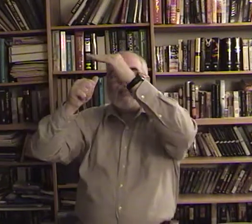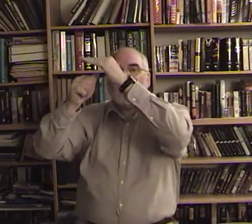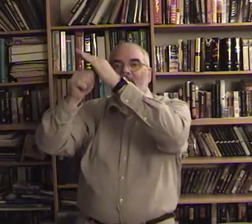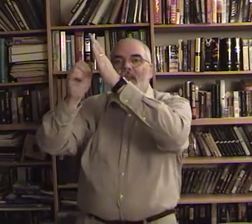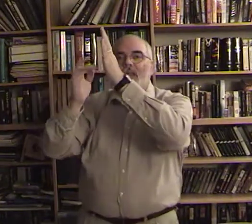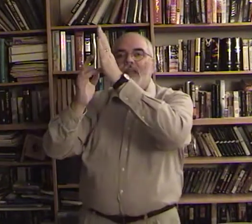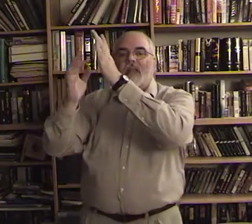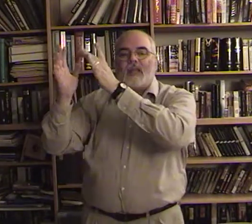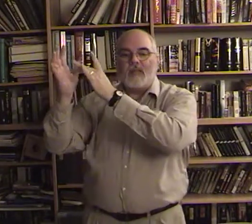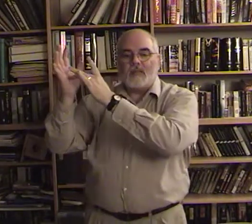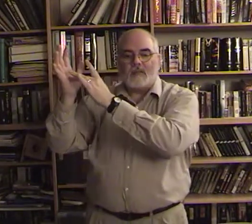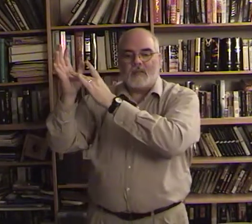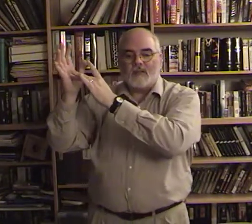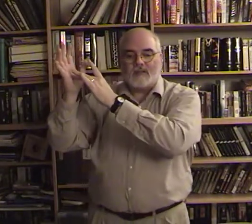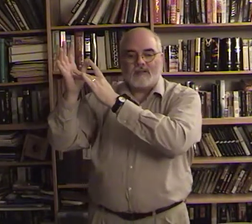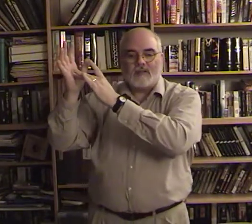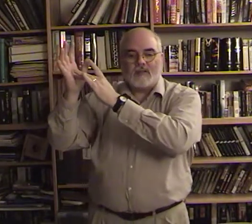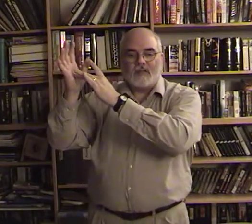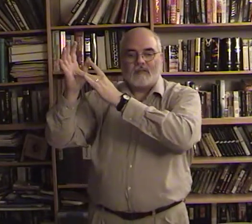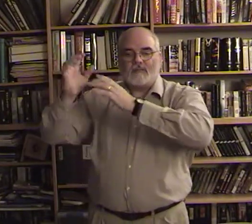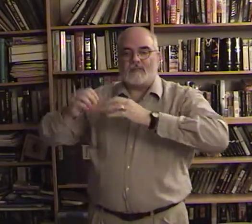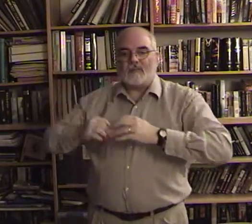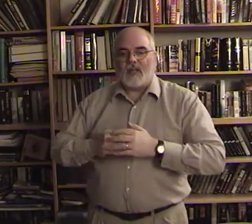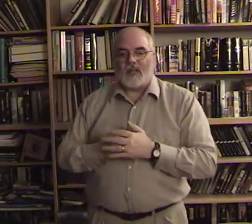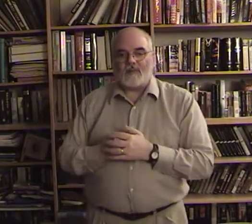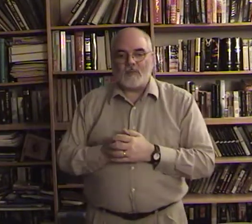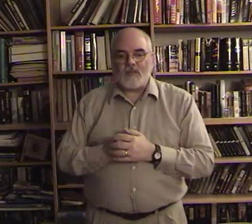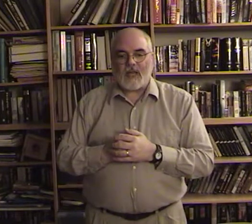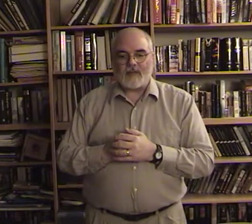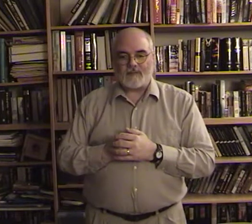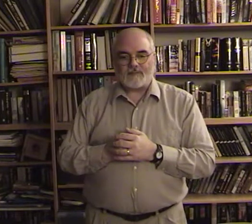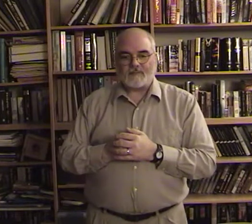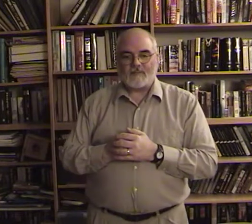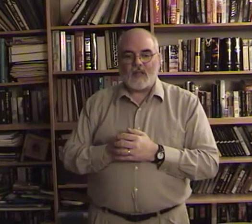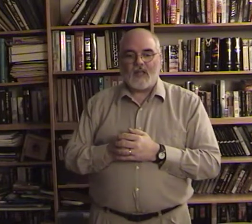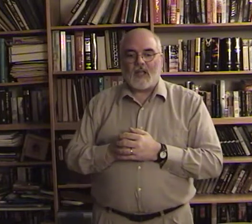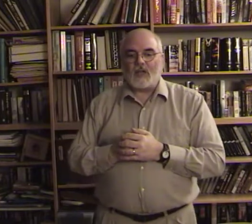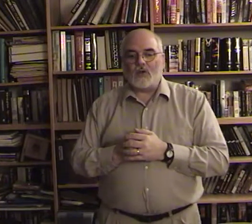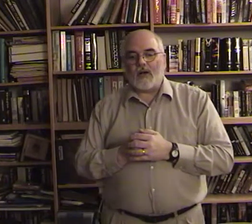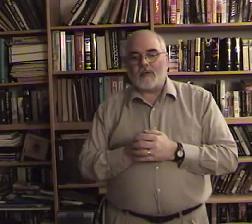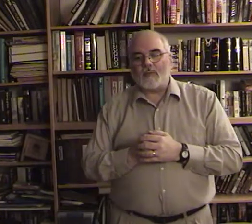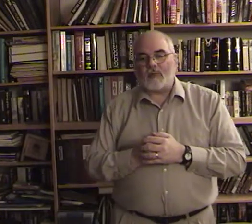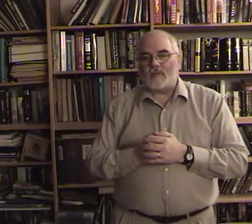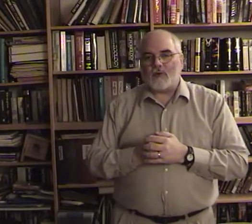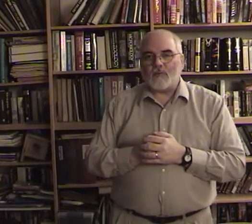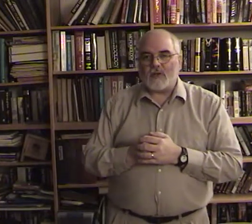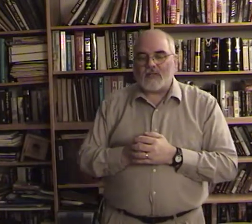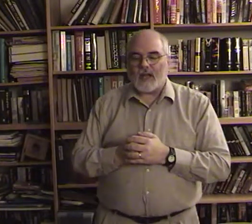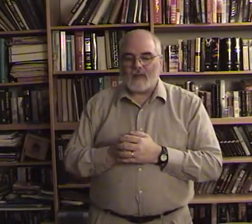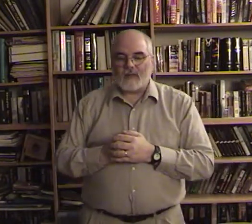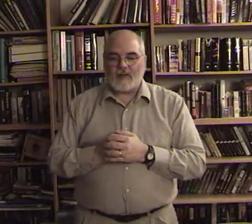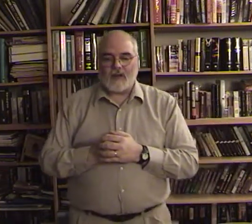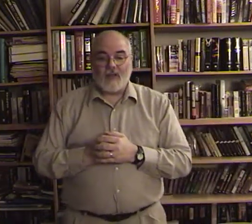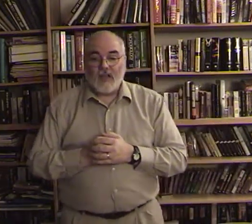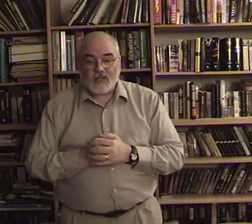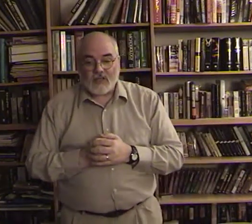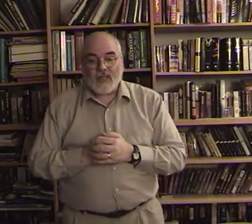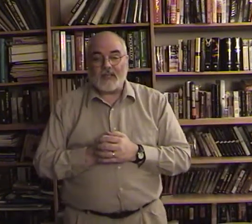hid him okay from sight and you don't have to put from their sight in there just hid